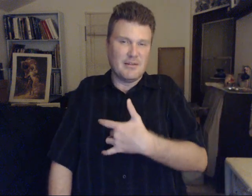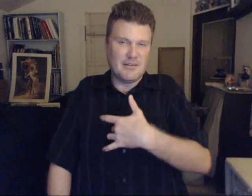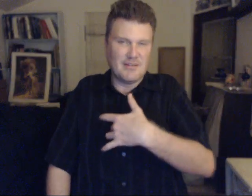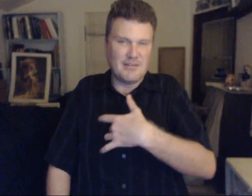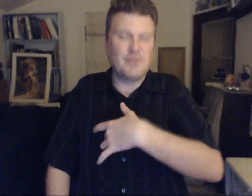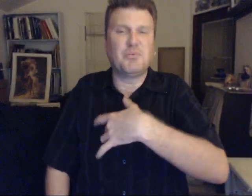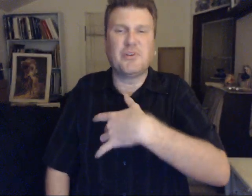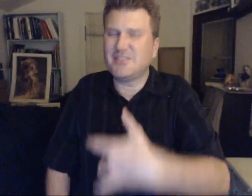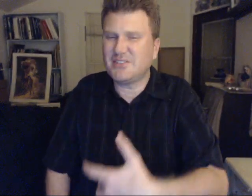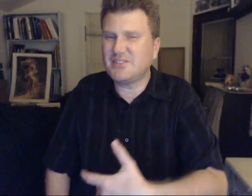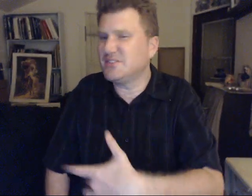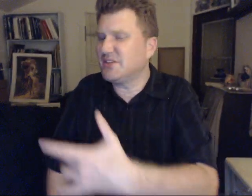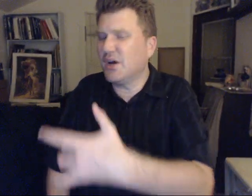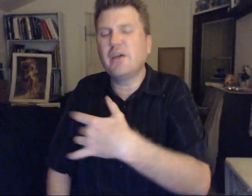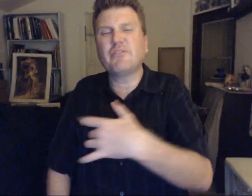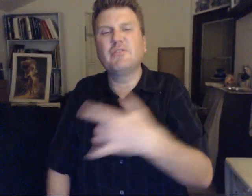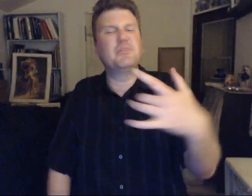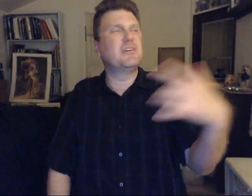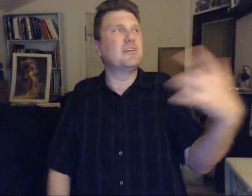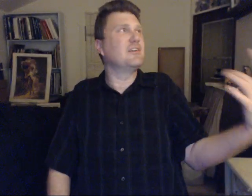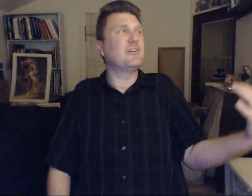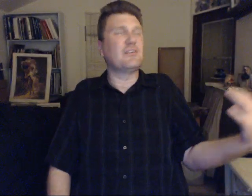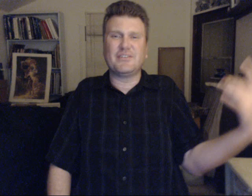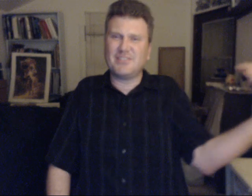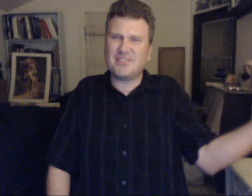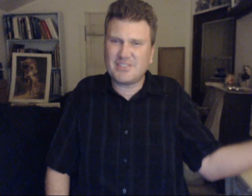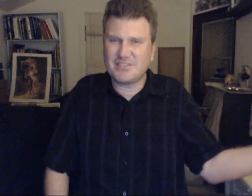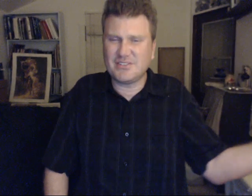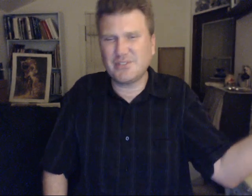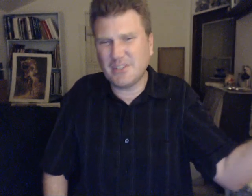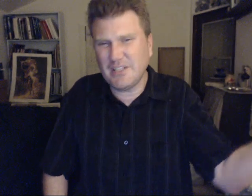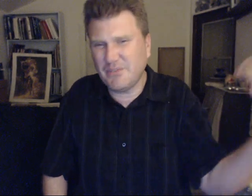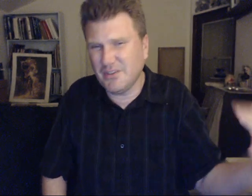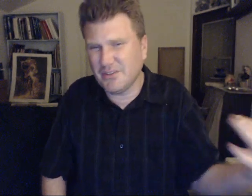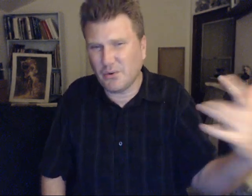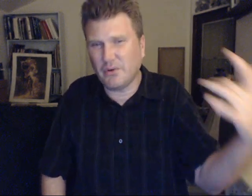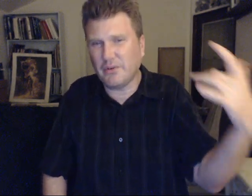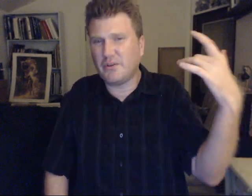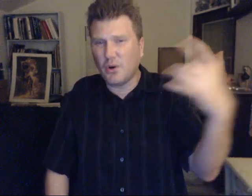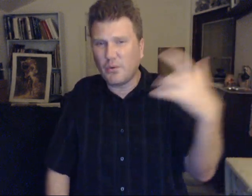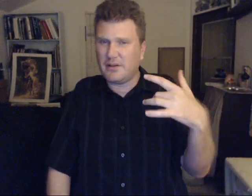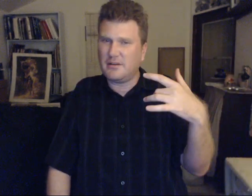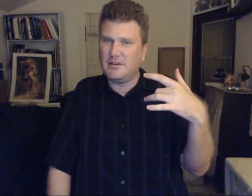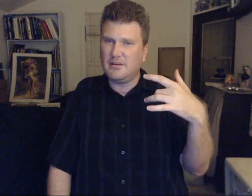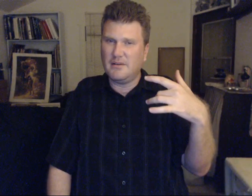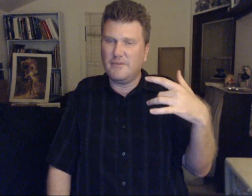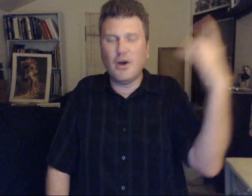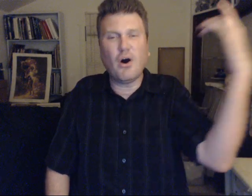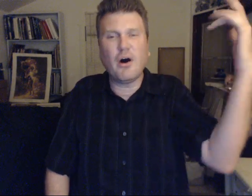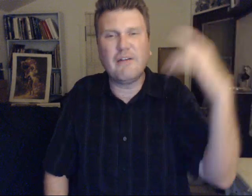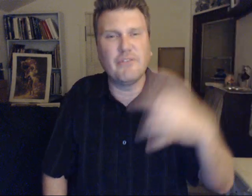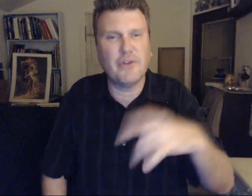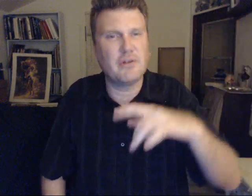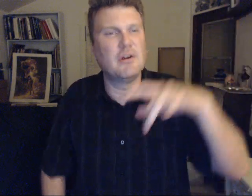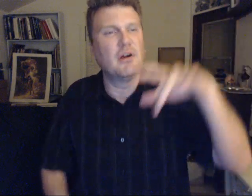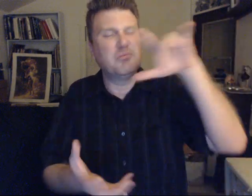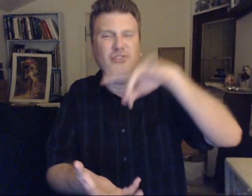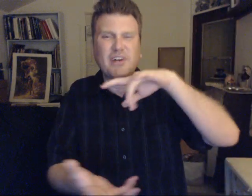To bring assistance. Every being here. Has an assistance. To keep this earth going. They all have their. Place